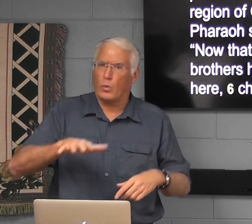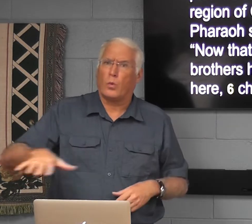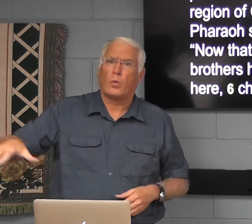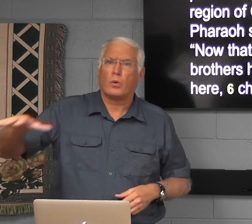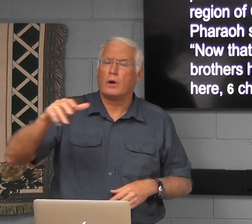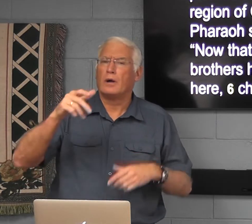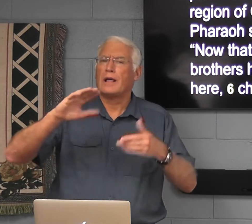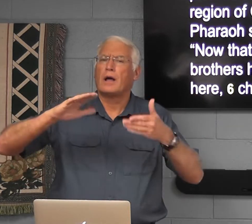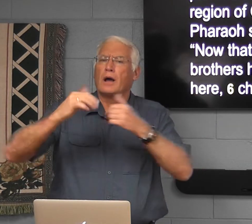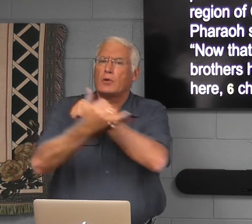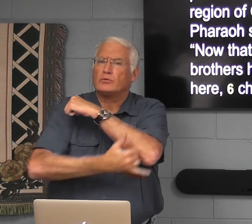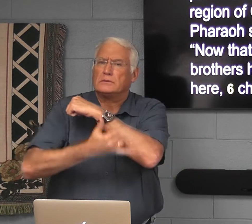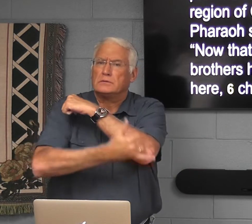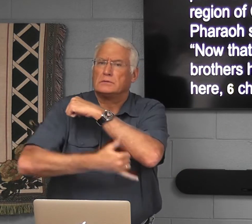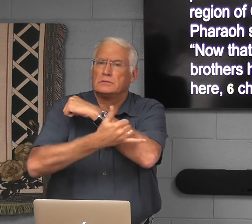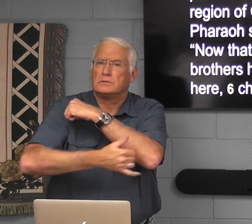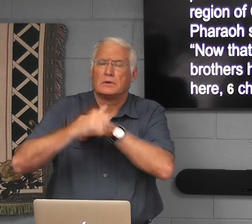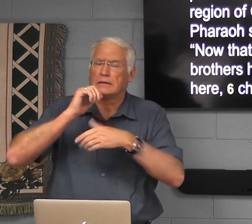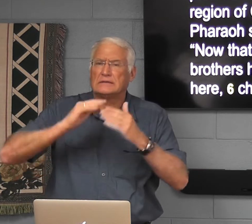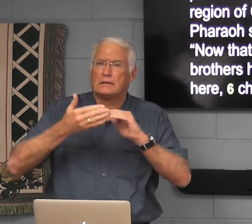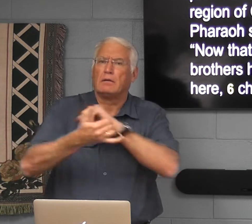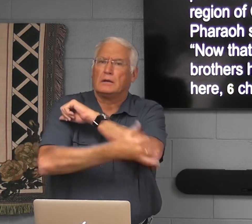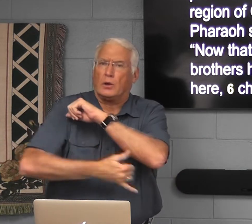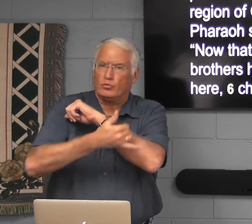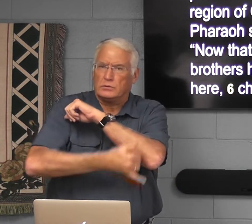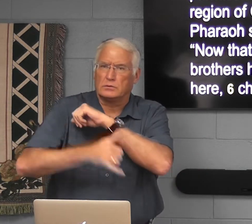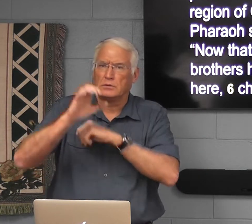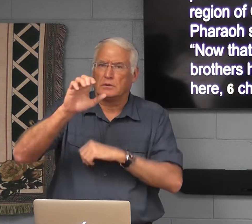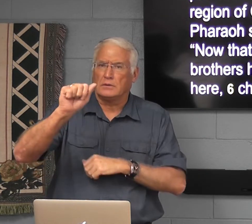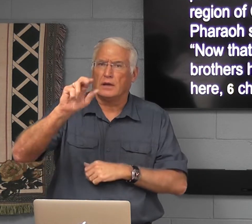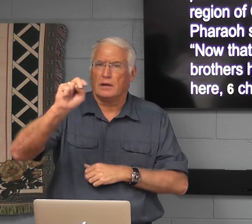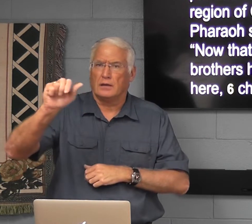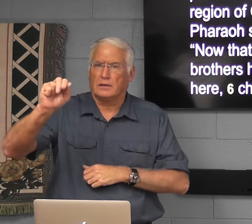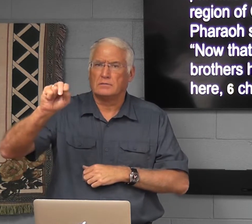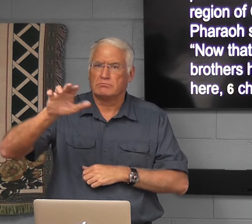was a large area. It was a country. It's not a town, it was a country.